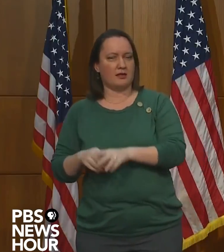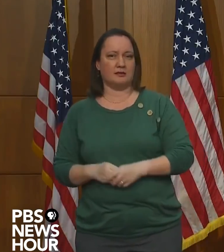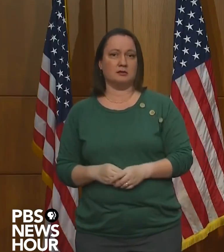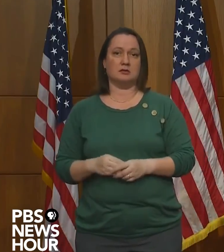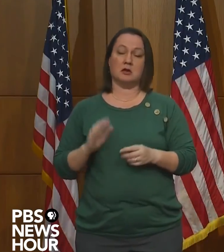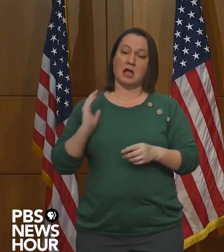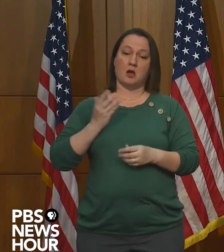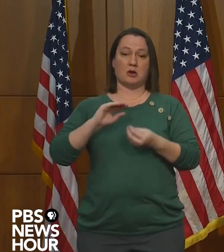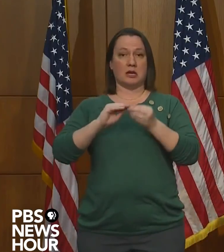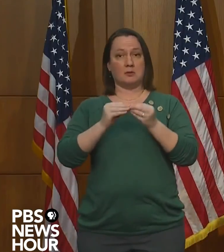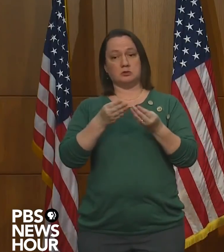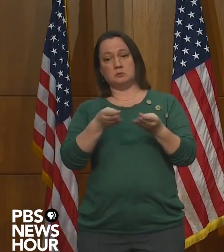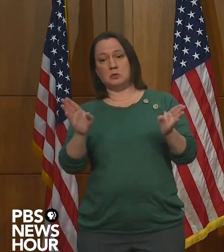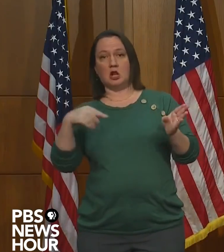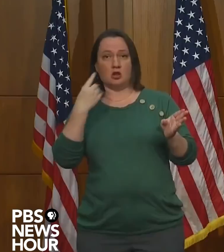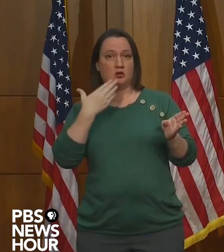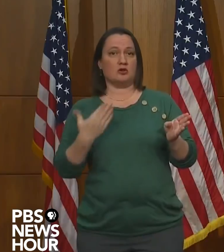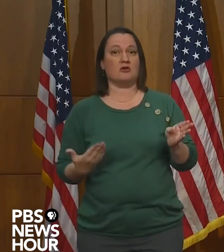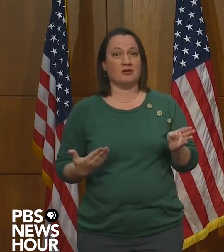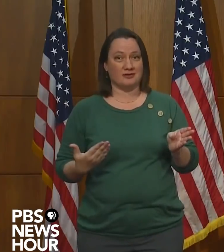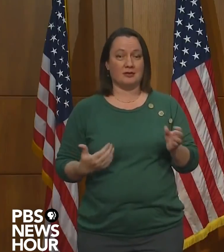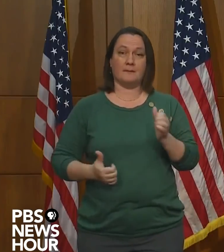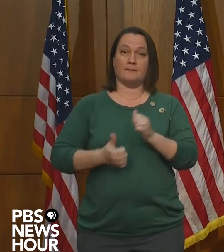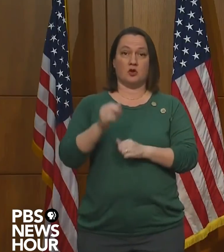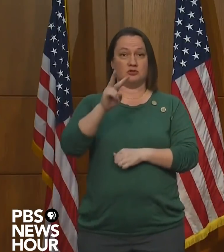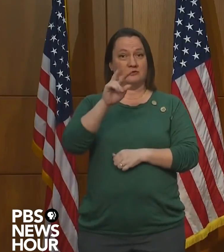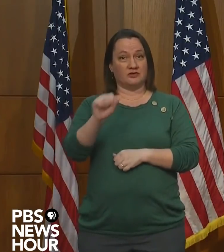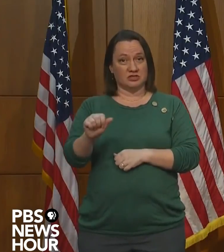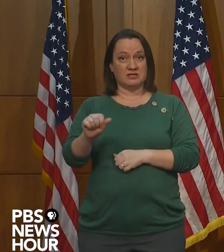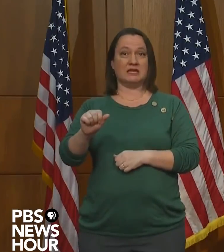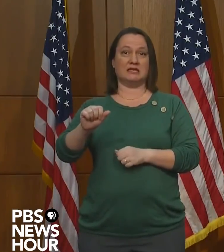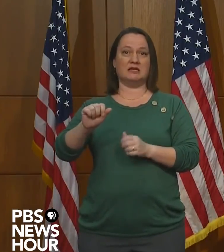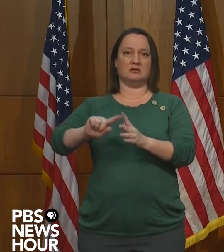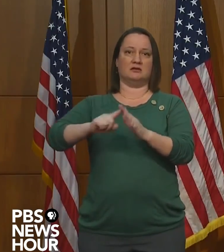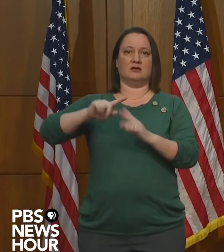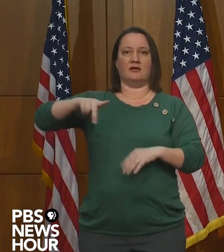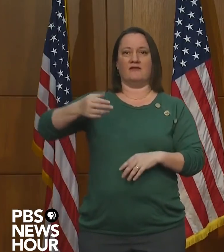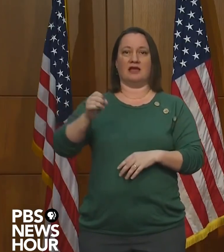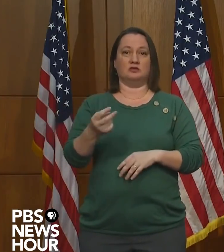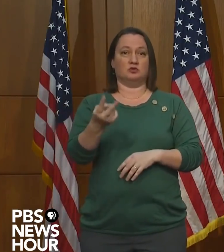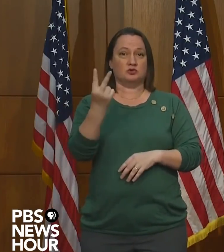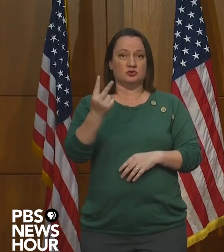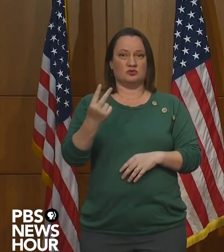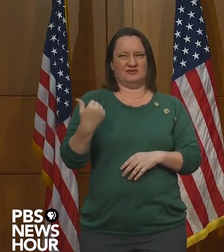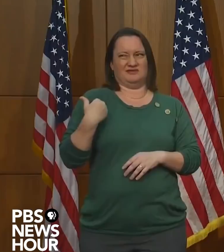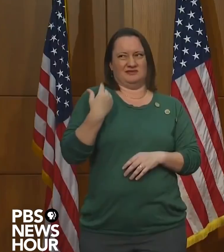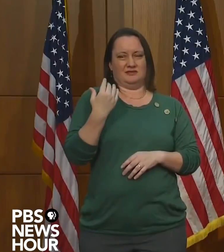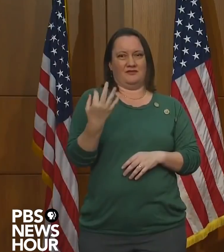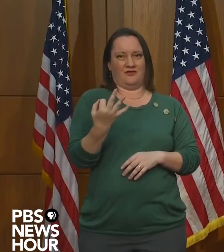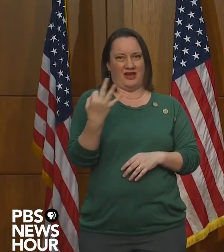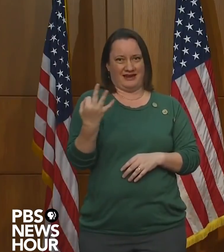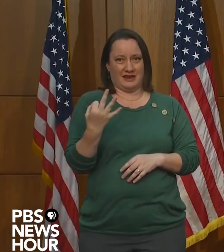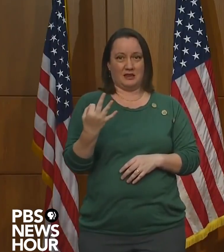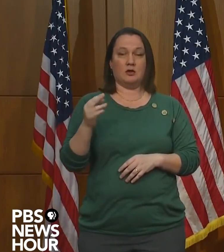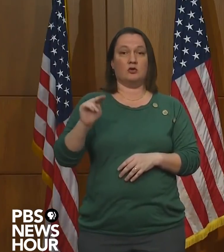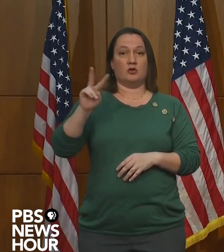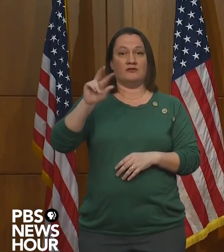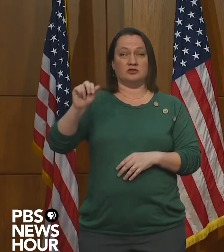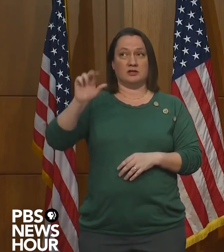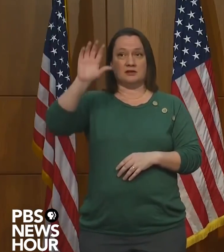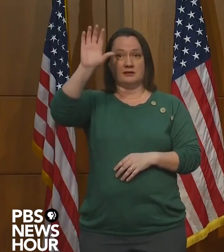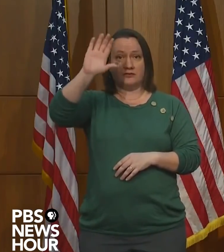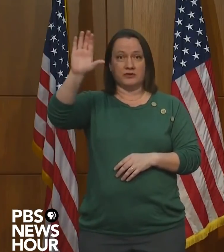Most of Virginia just entered Phase 2 on Friday. Northern Virginia and the city of Richmond